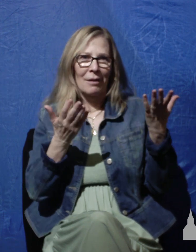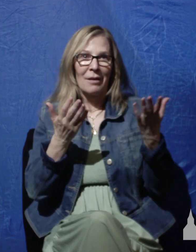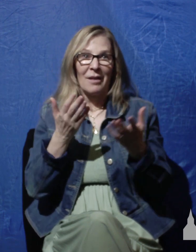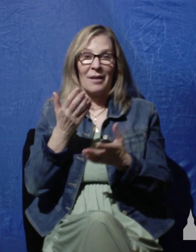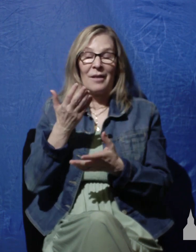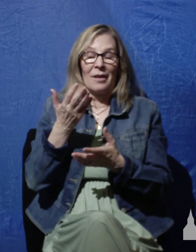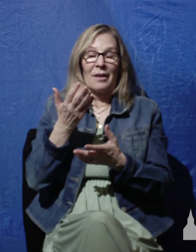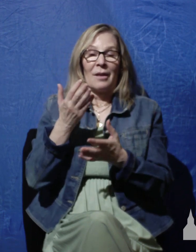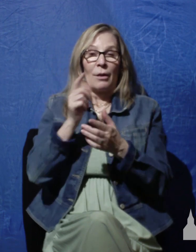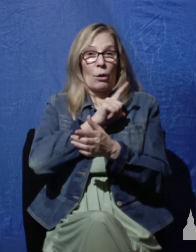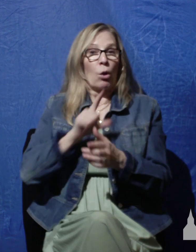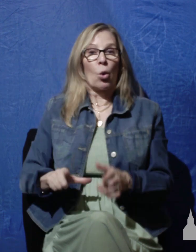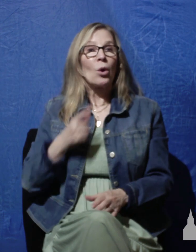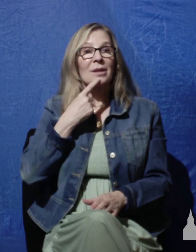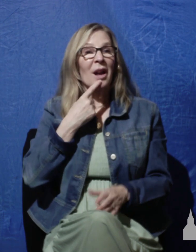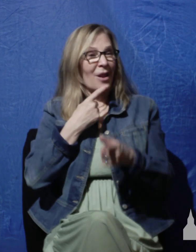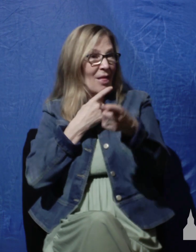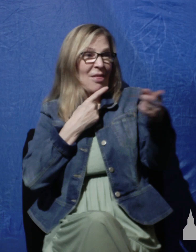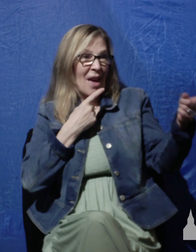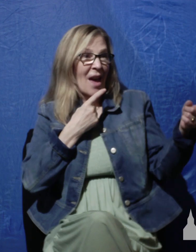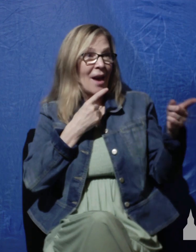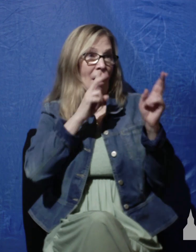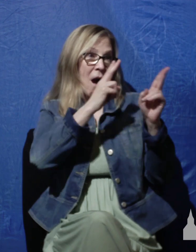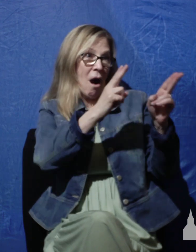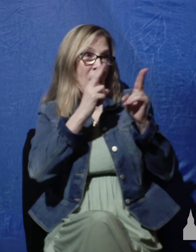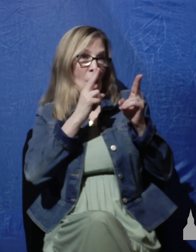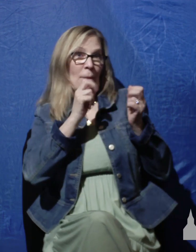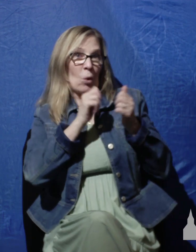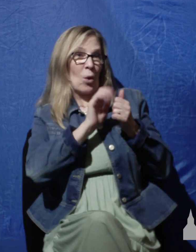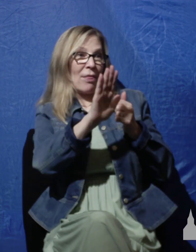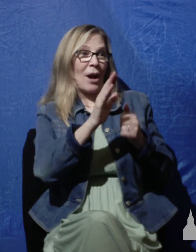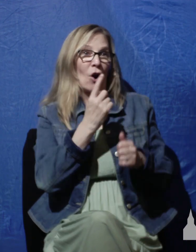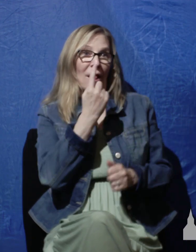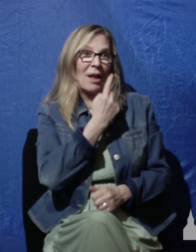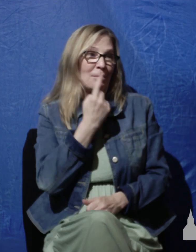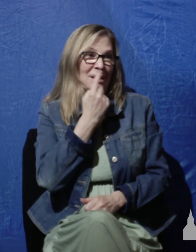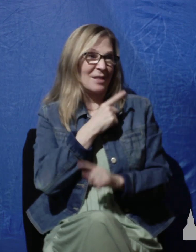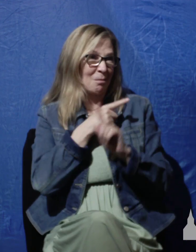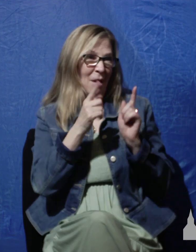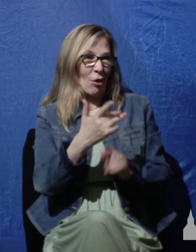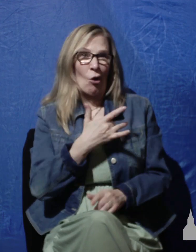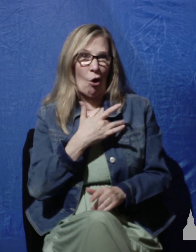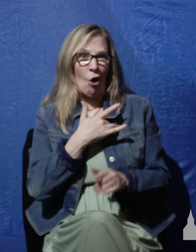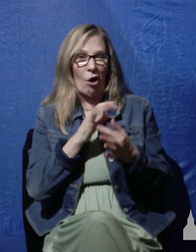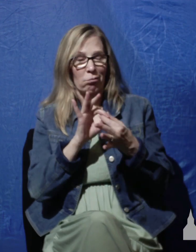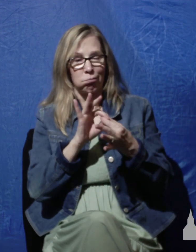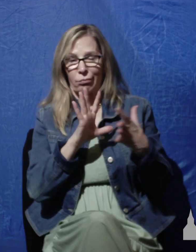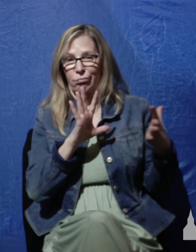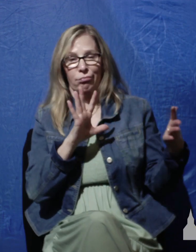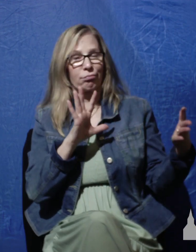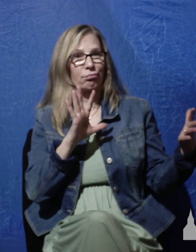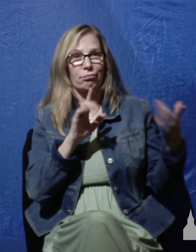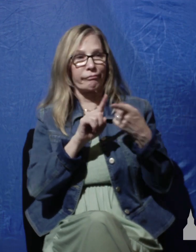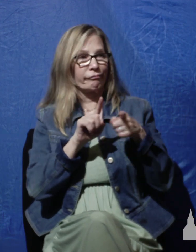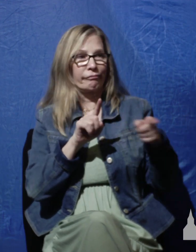honors me with their lips, but their heart is far from me. On another occasion, our Lord